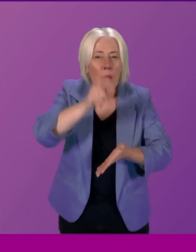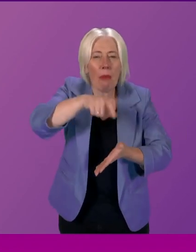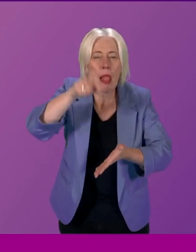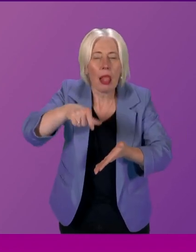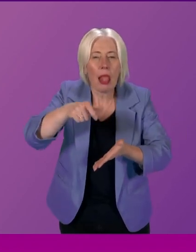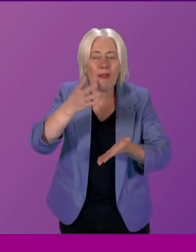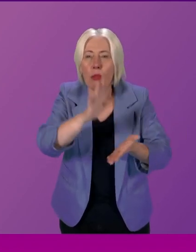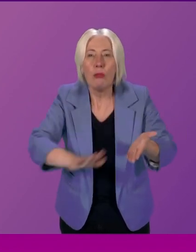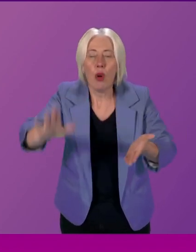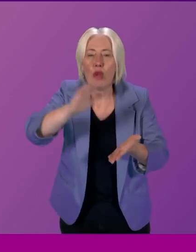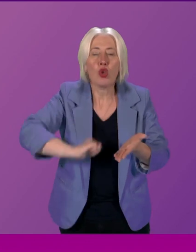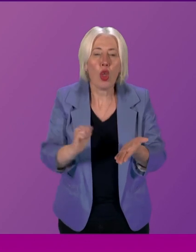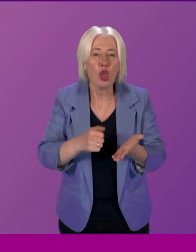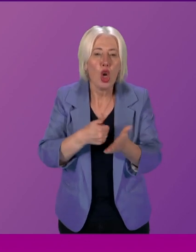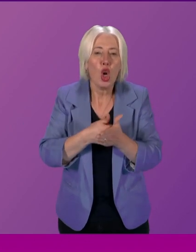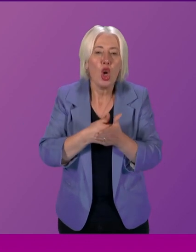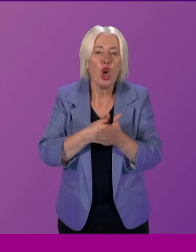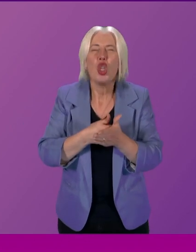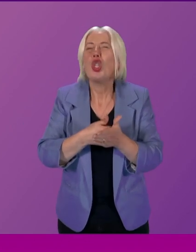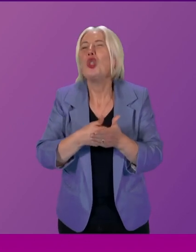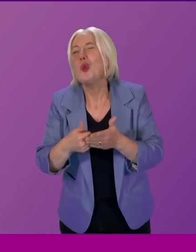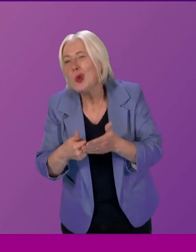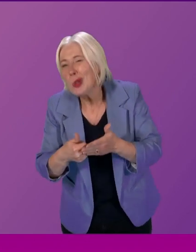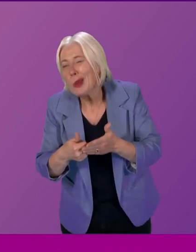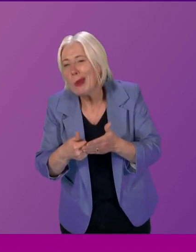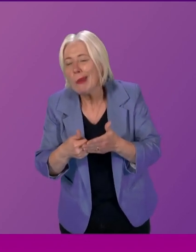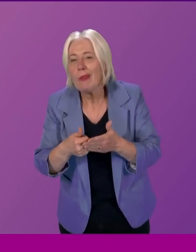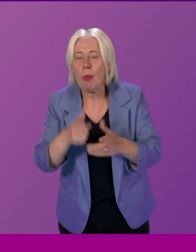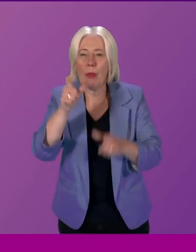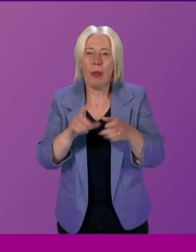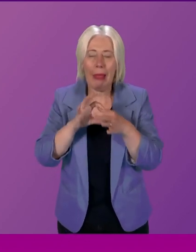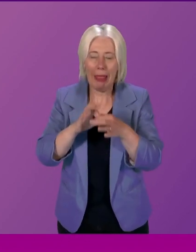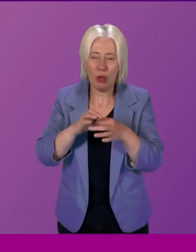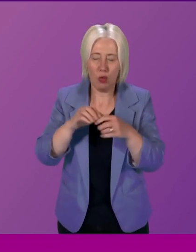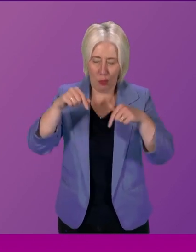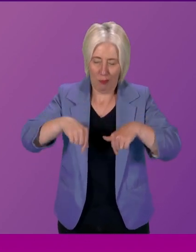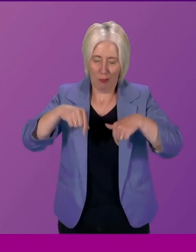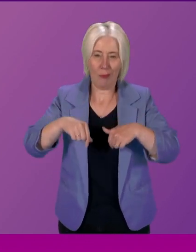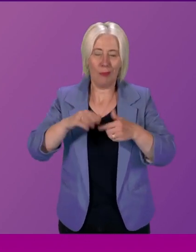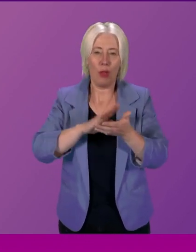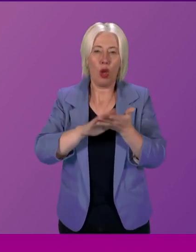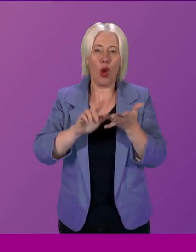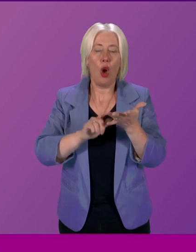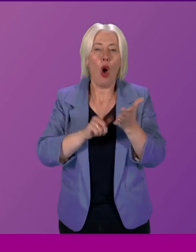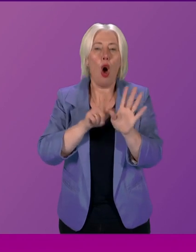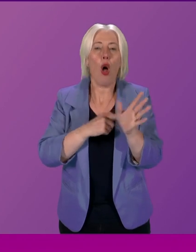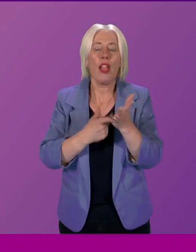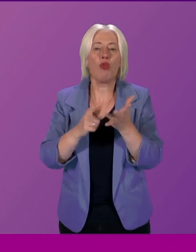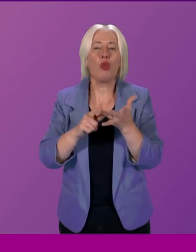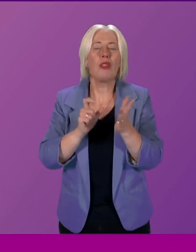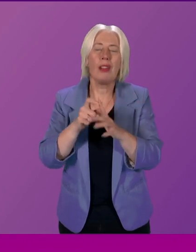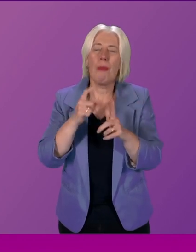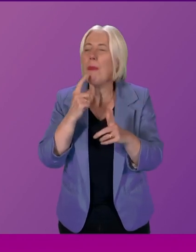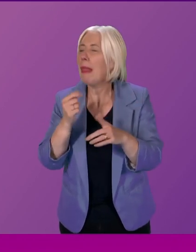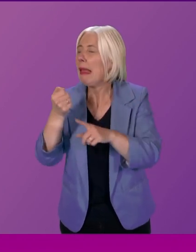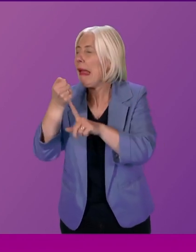usually those who are in the wider Holyrood bubble. Those people, interest groups and campaign groups, to understand